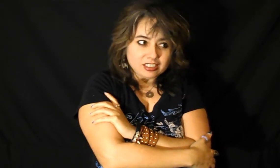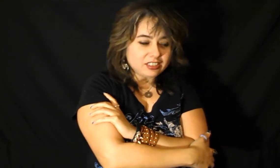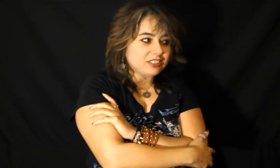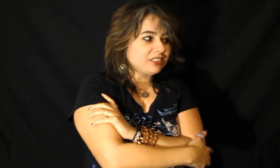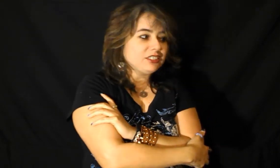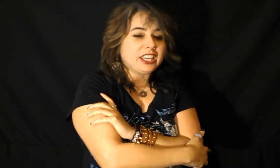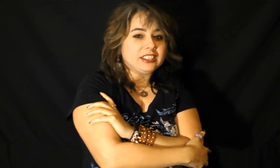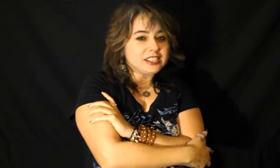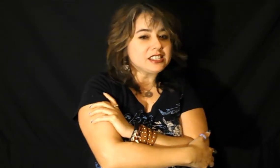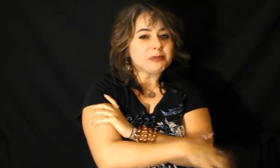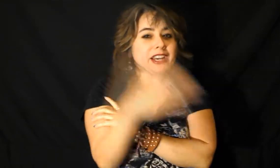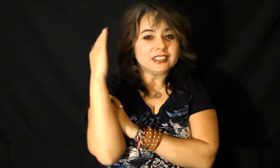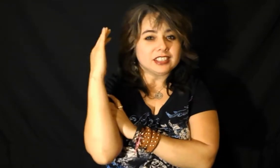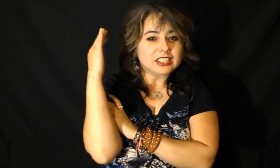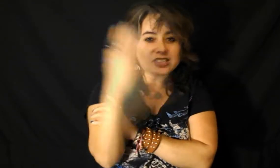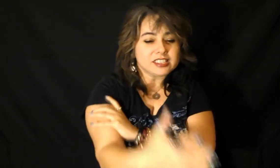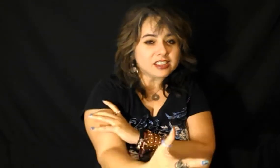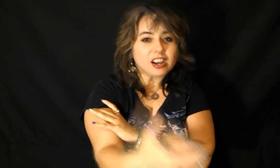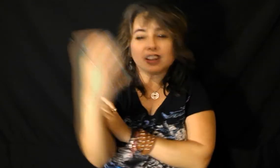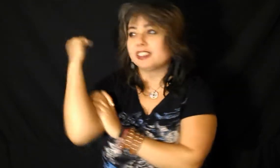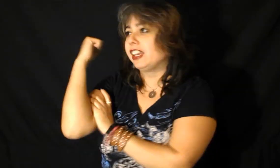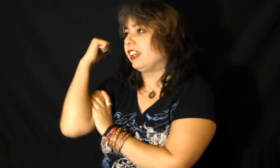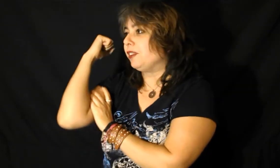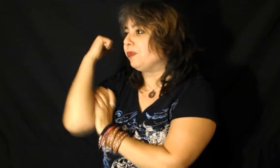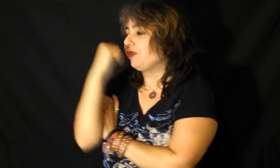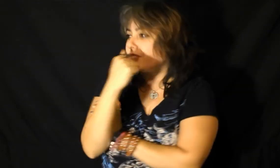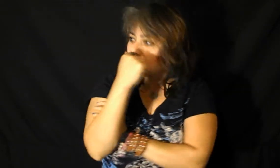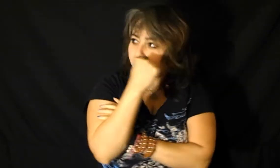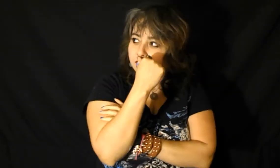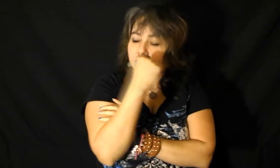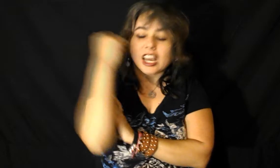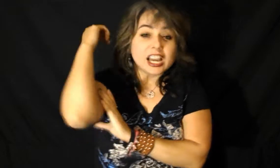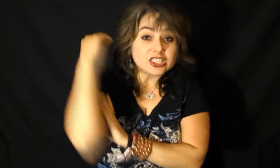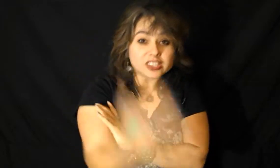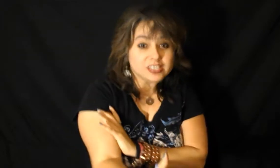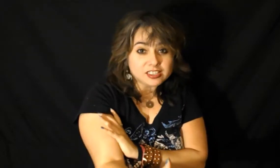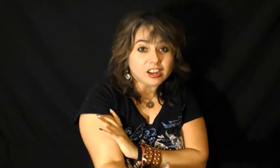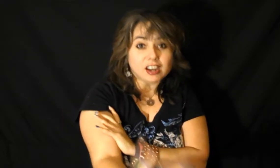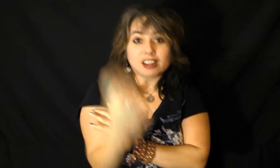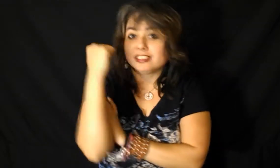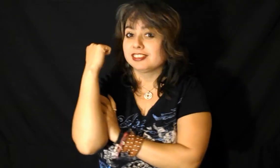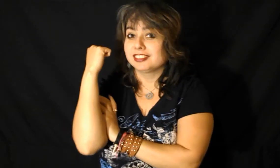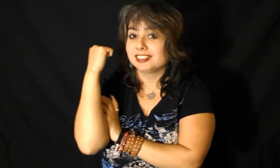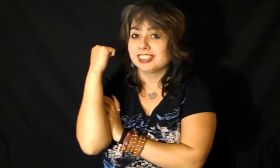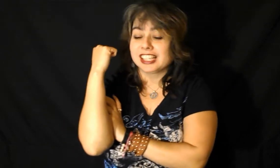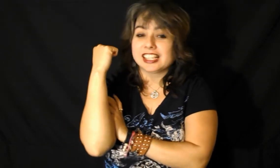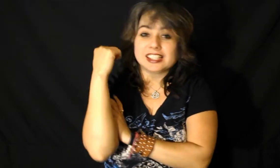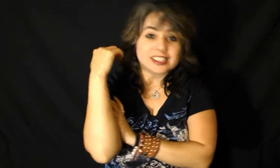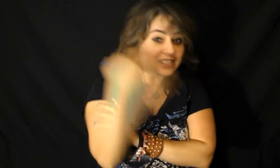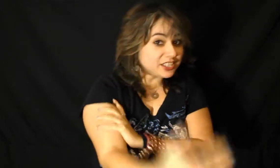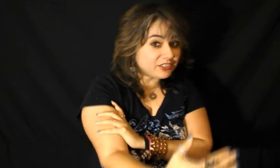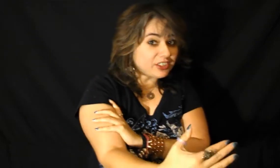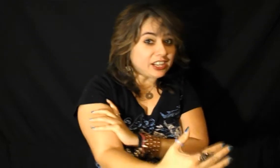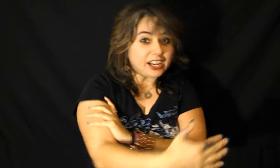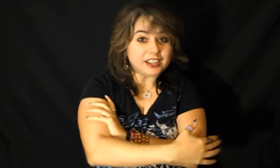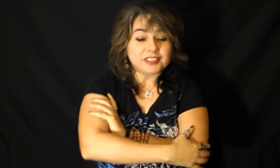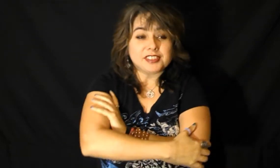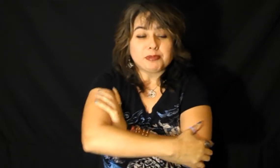okay this is about I just saw okay I just saw days of our lives